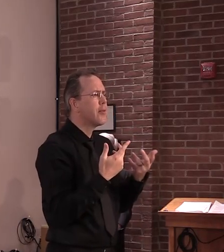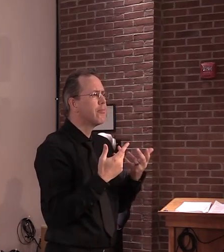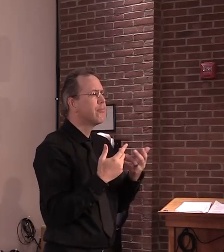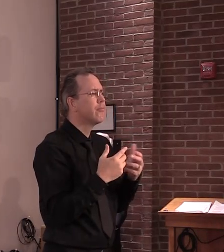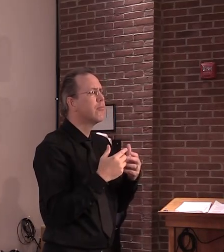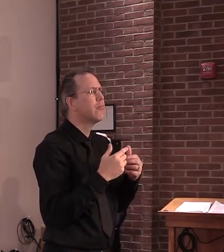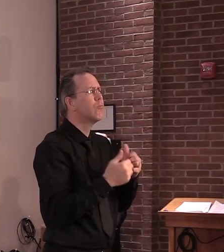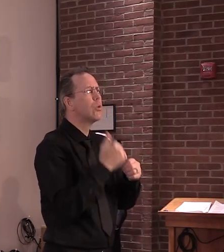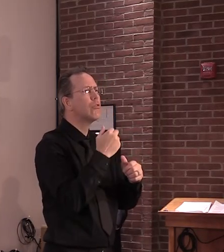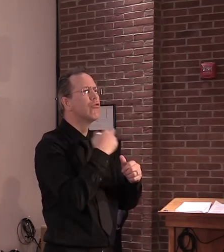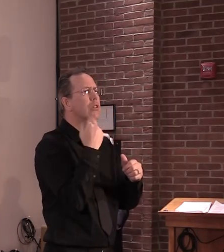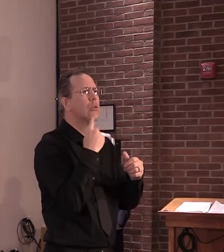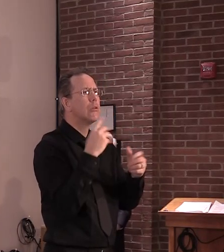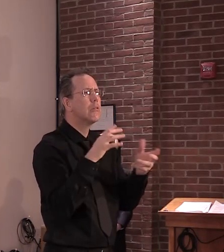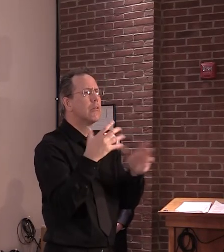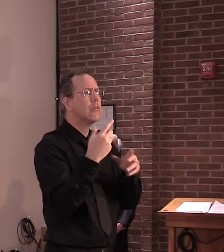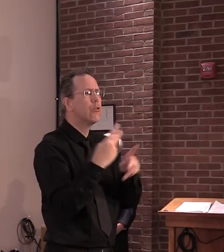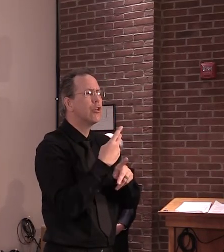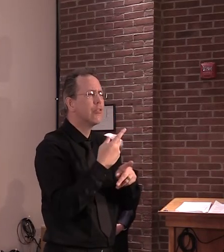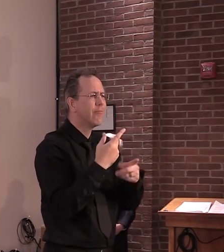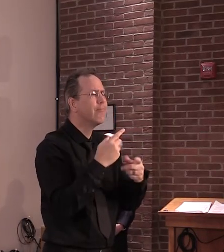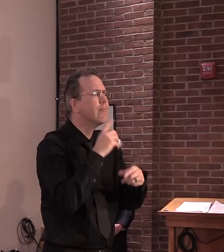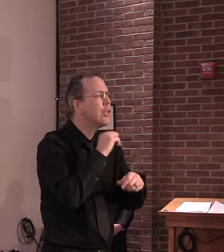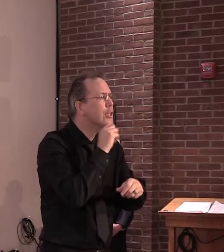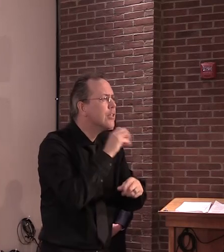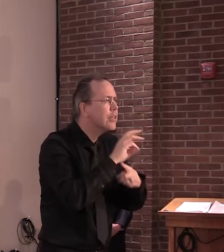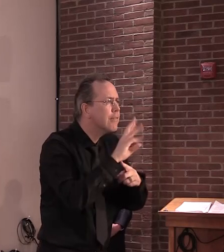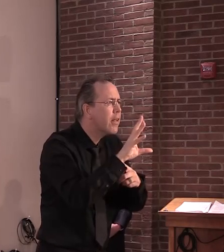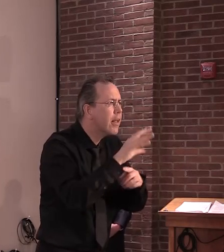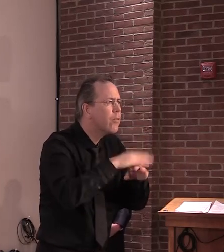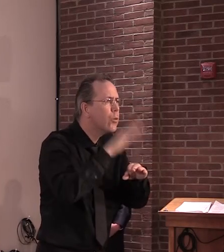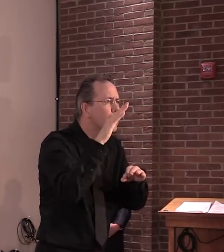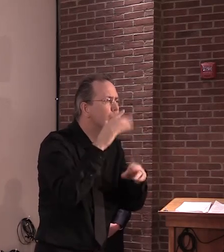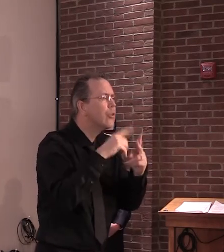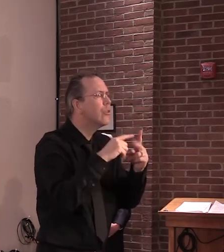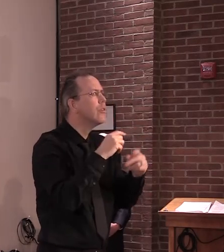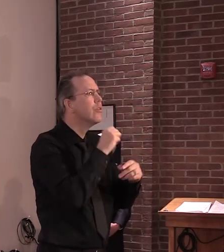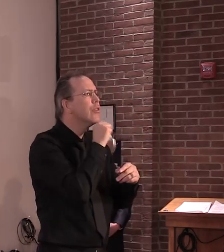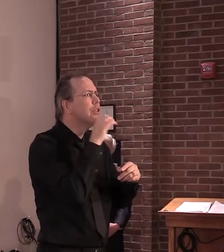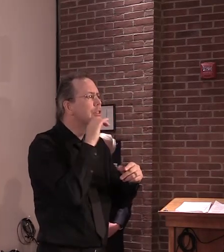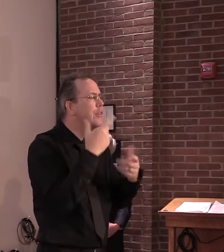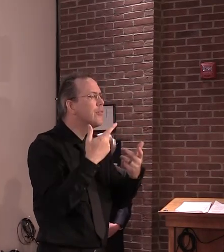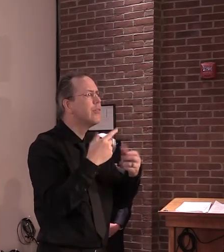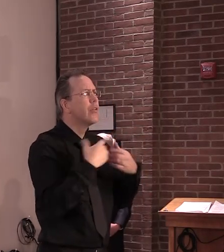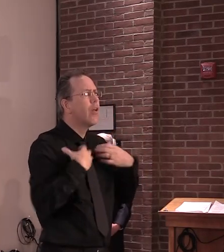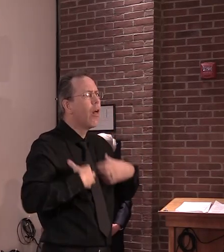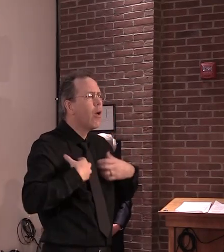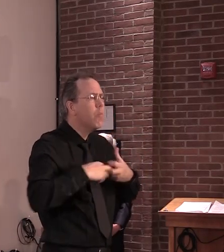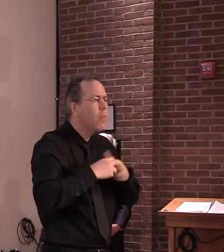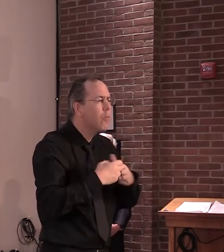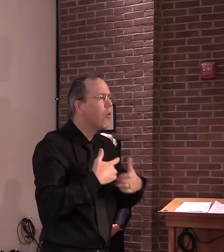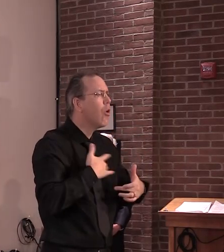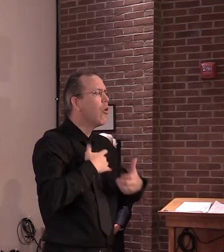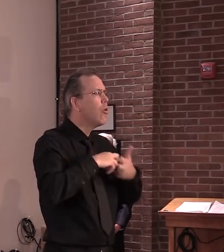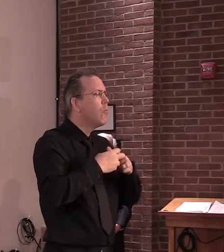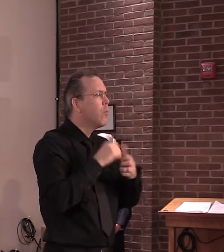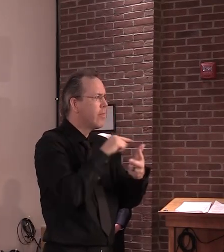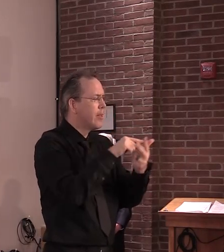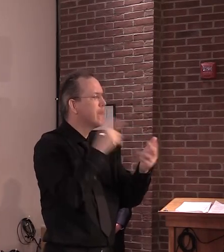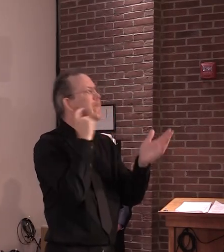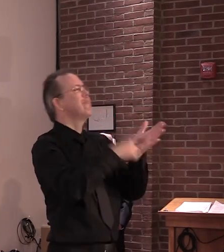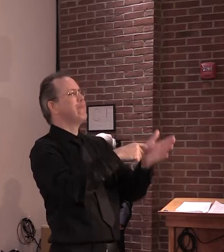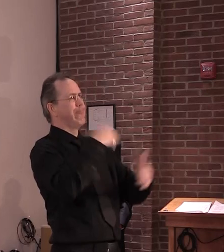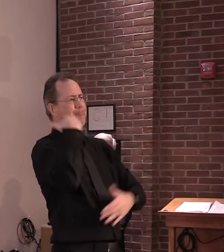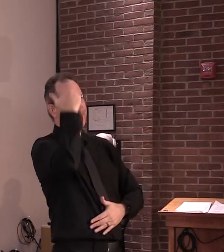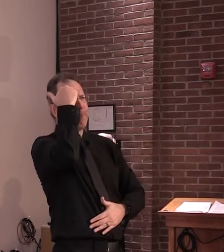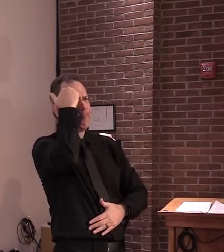is going to get into an ICU potentially, who may not survive. We've learned a lot about that.